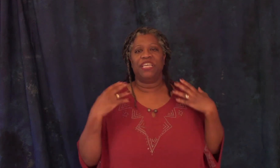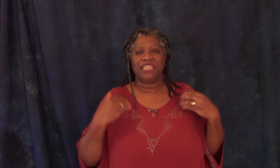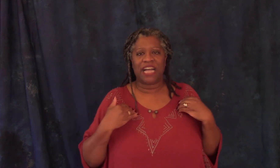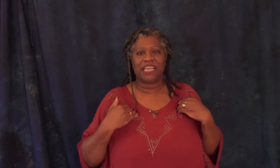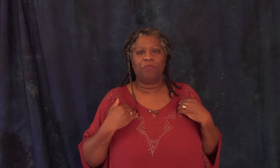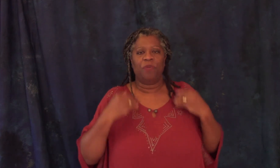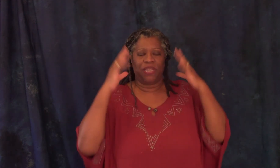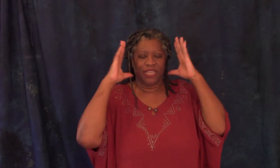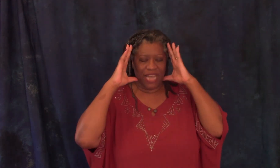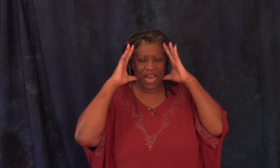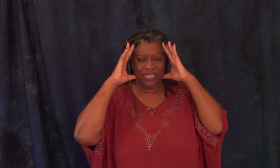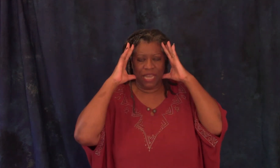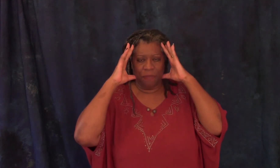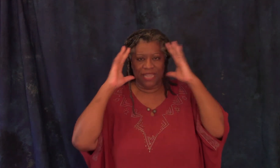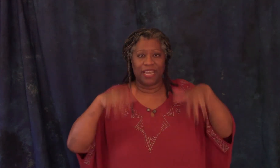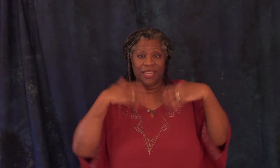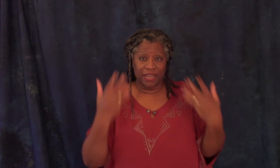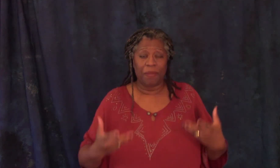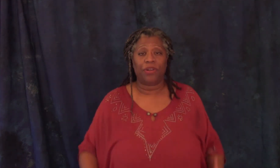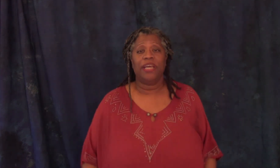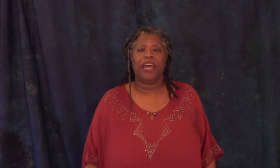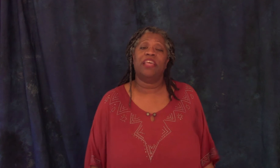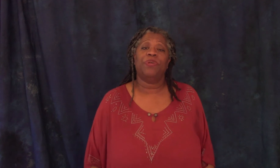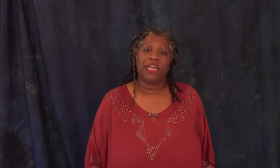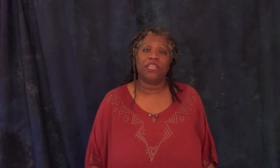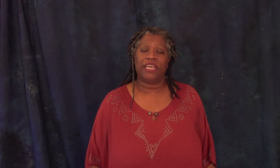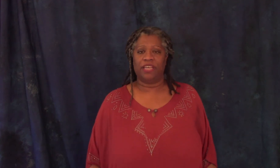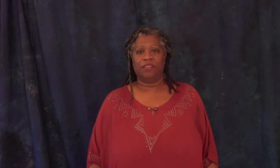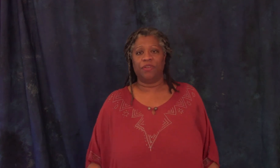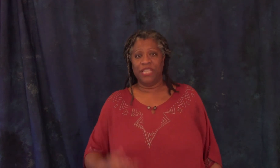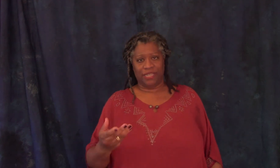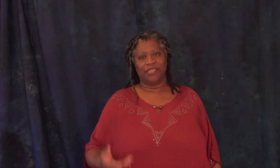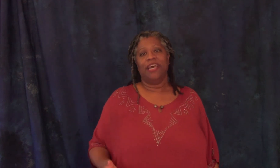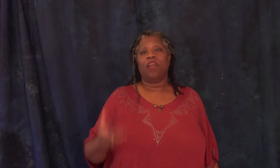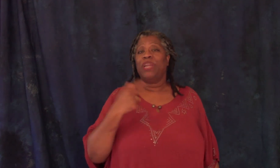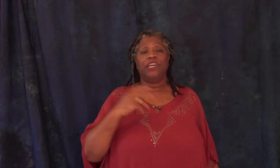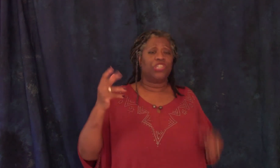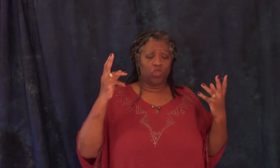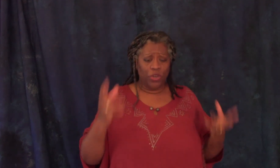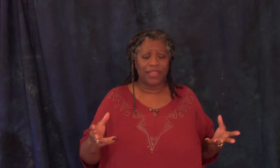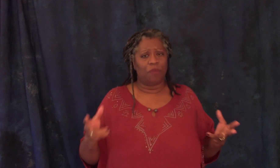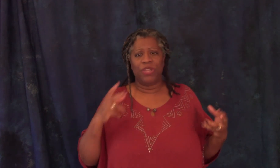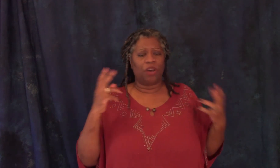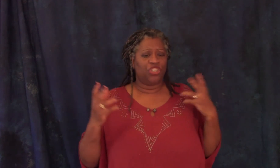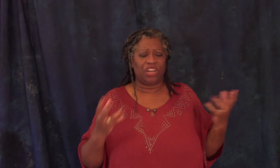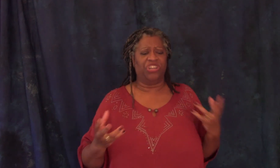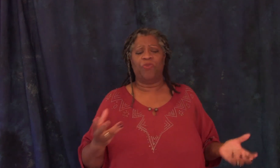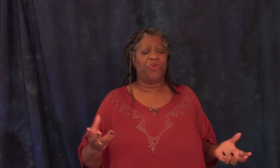exact same robe and the exact same mask and they'd come out and they would tell the king their needs and when he could just look at them without judging whether or